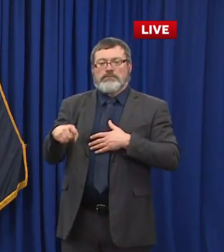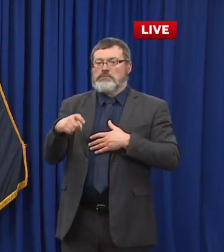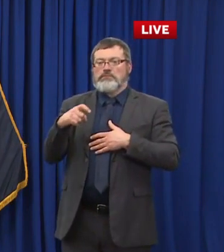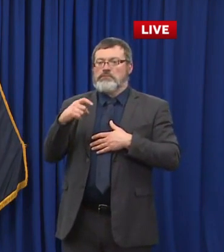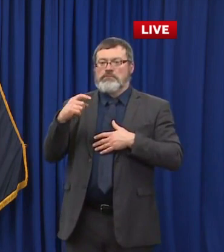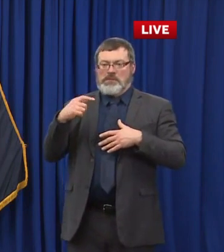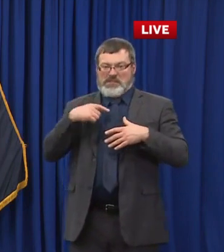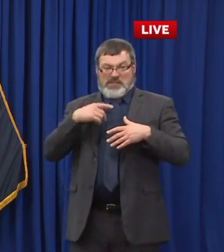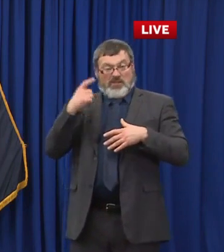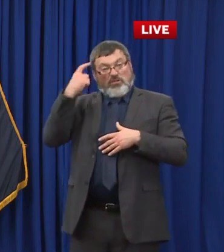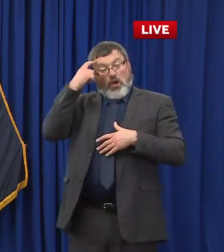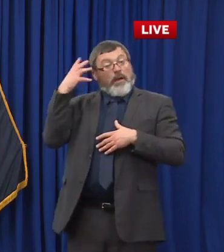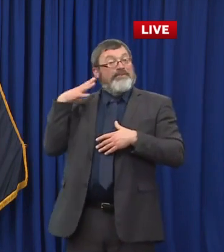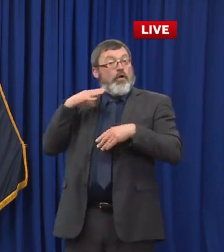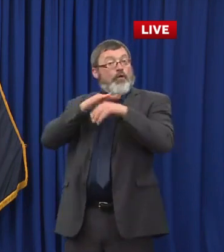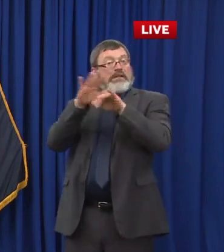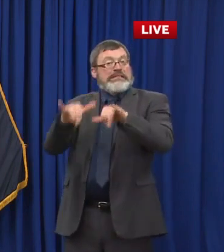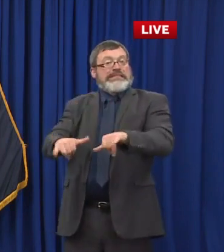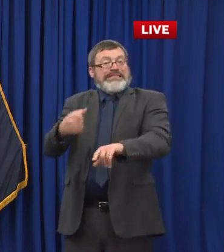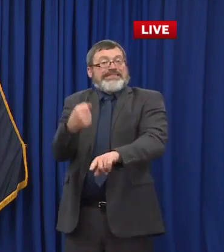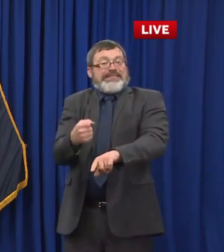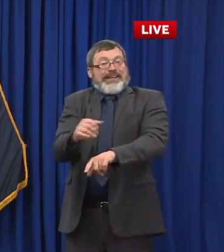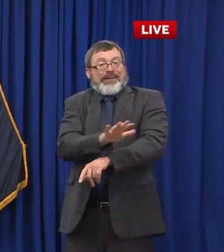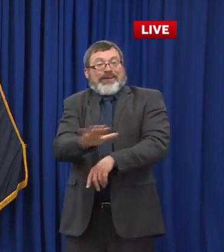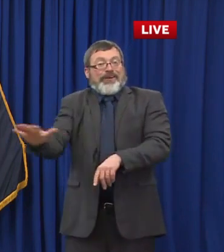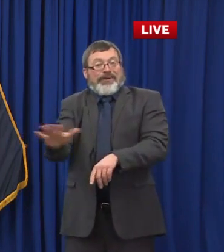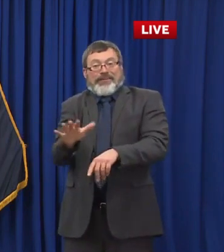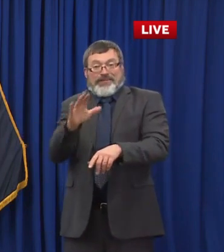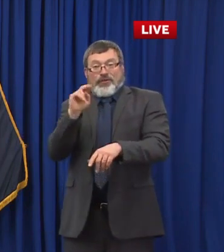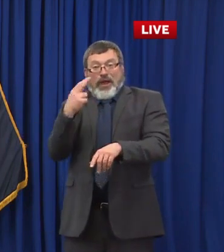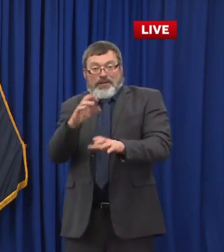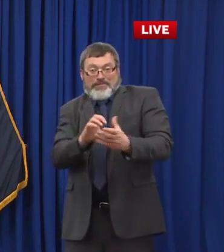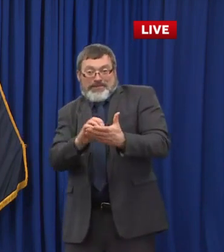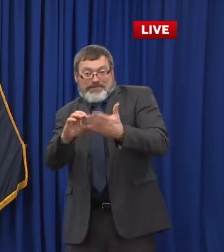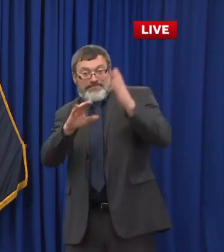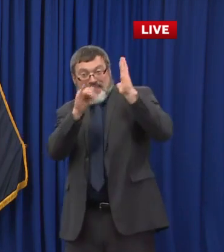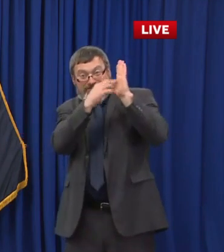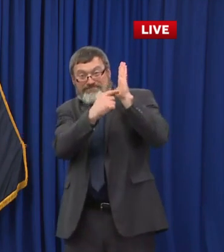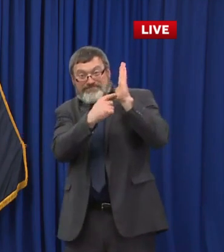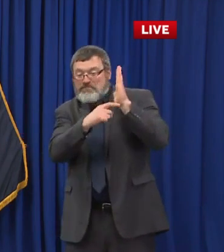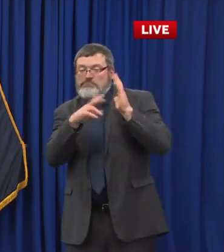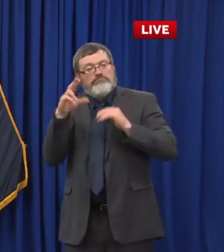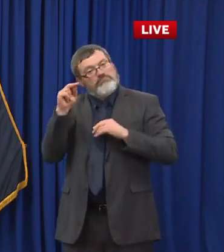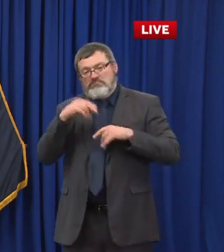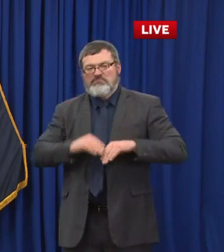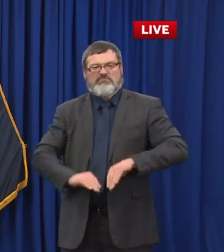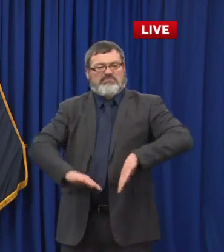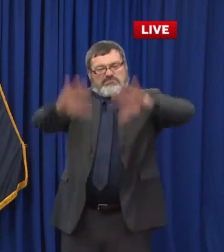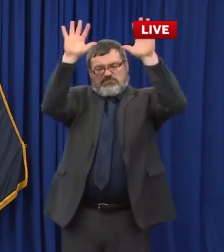but really understanding its impact throughout the entire state and all populations in all counties.